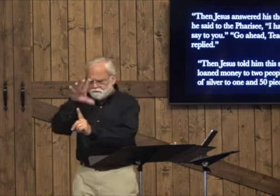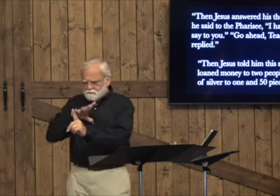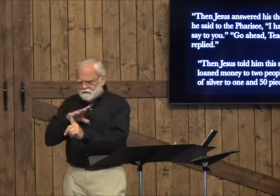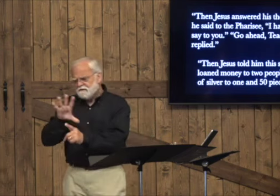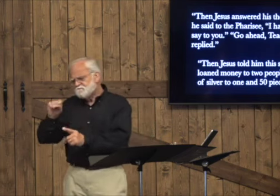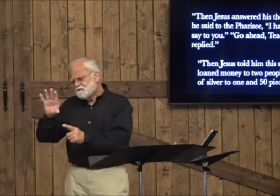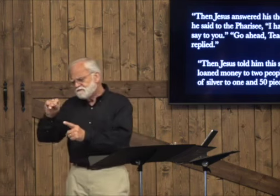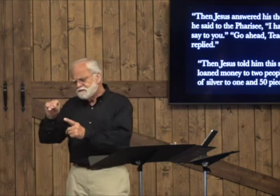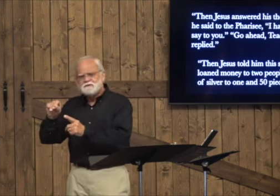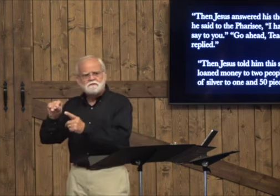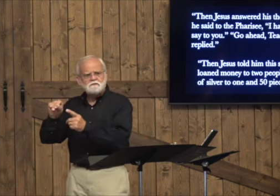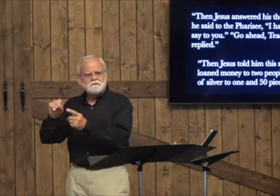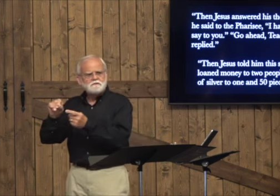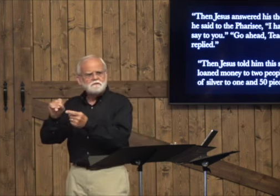pieces of silver to the other.